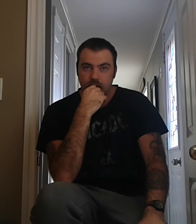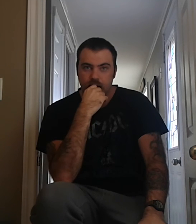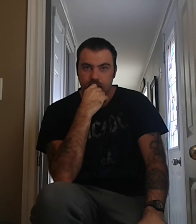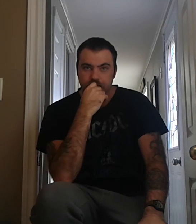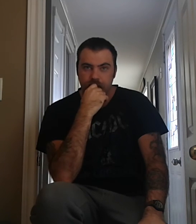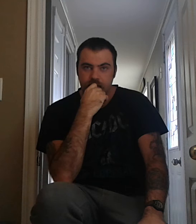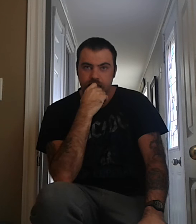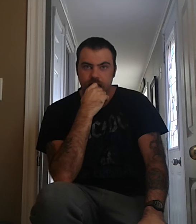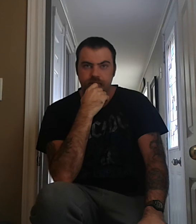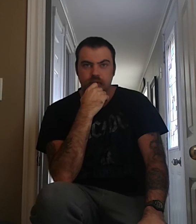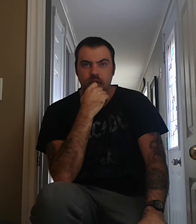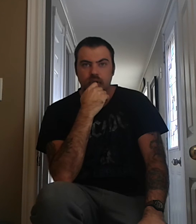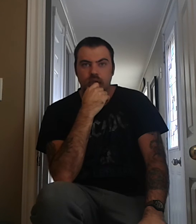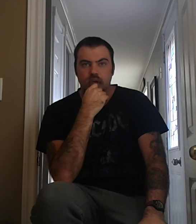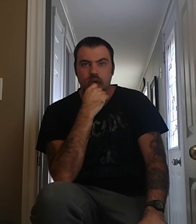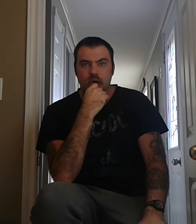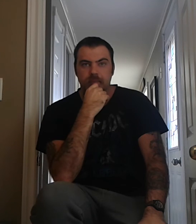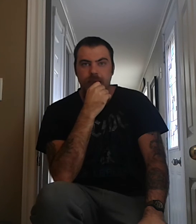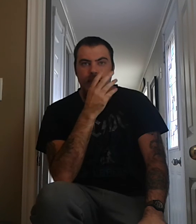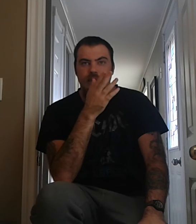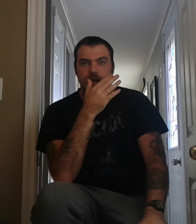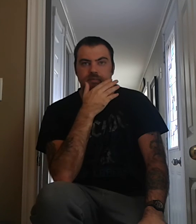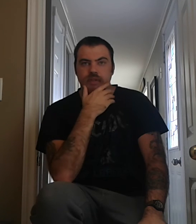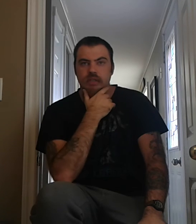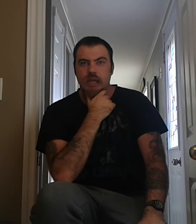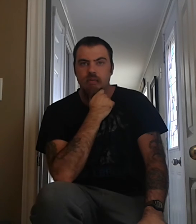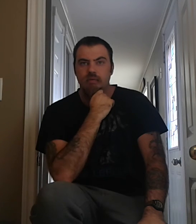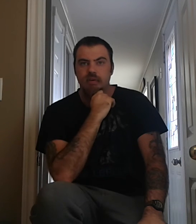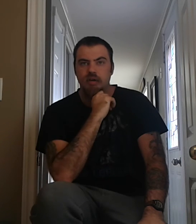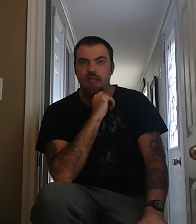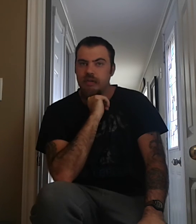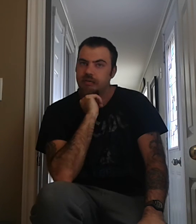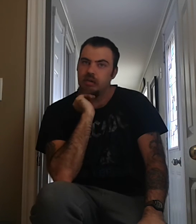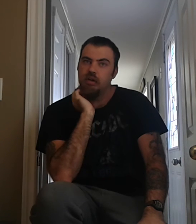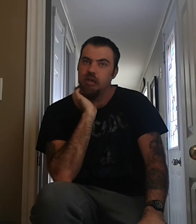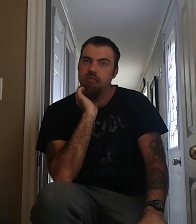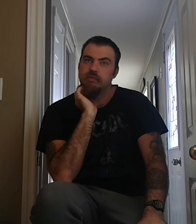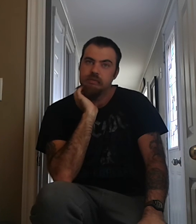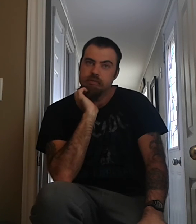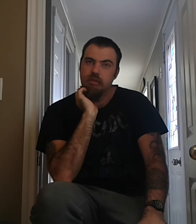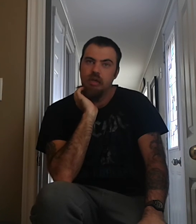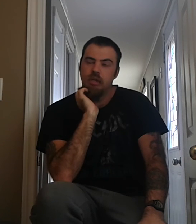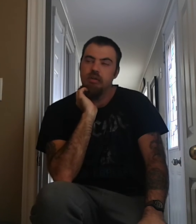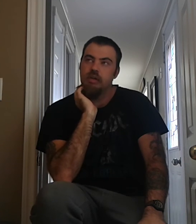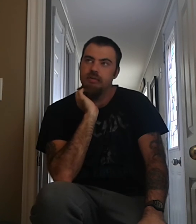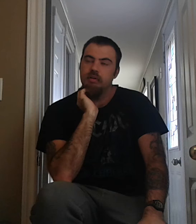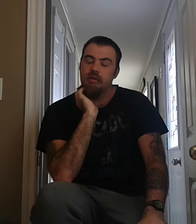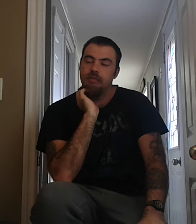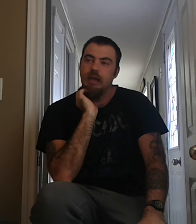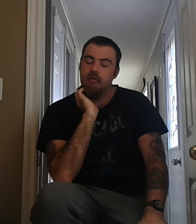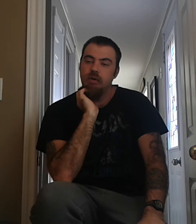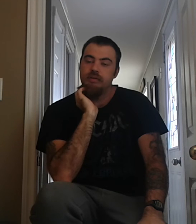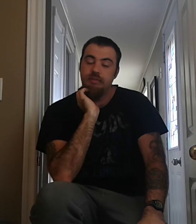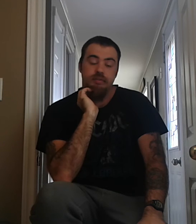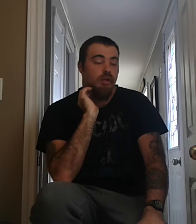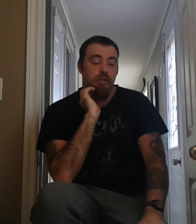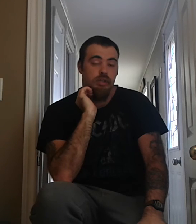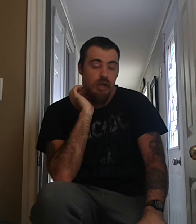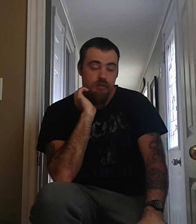Um, that is. um, Bad Company, that one probably would be still, um, considered that one, still another